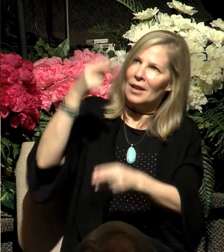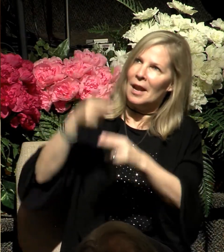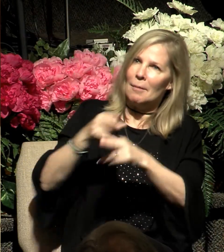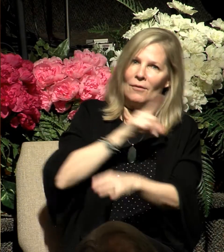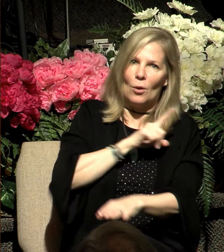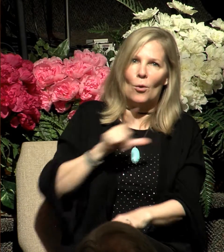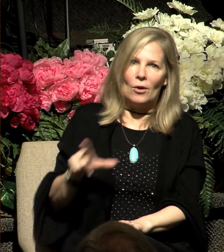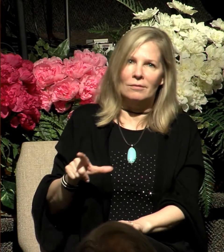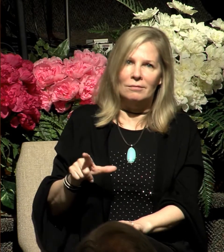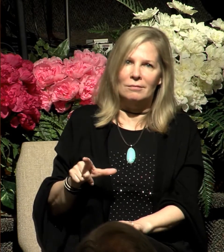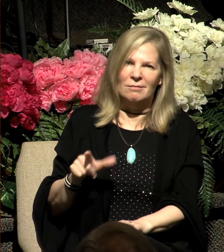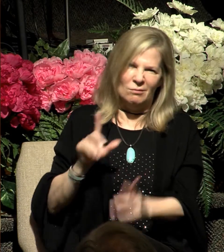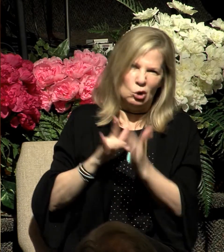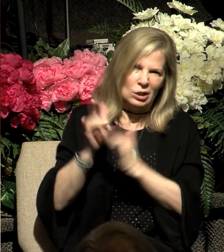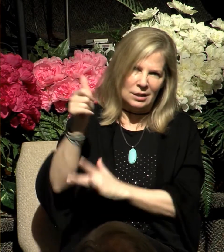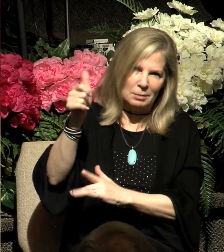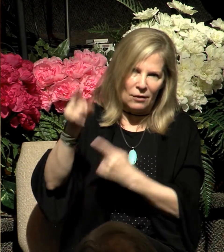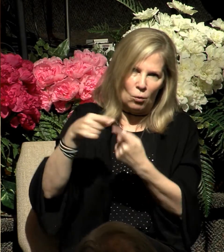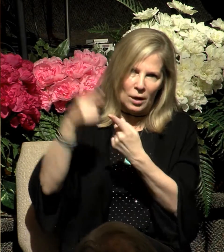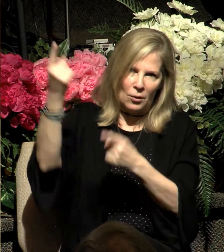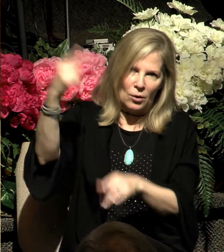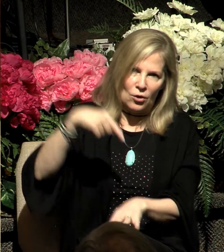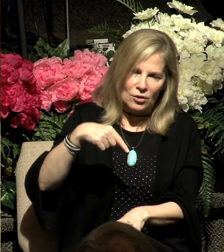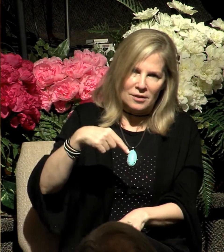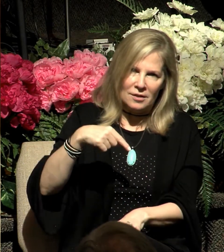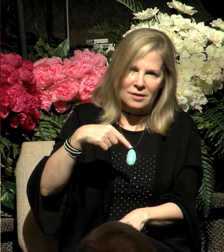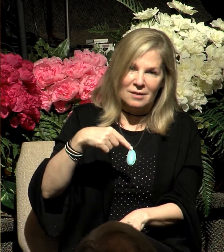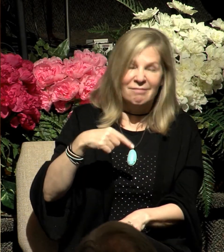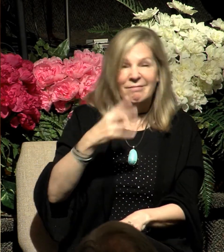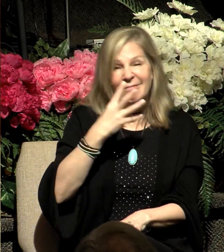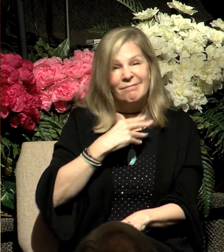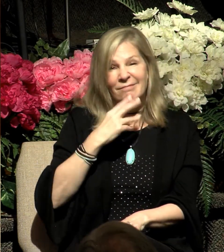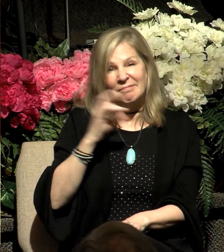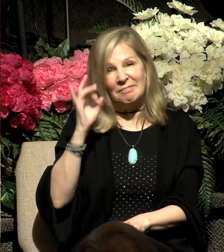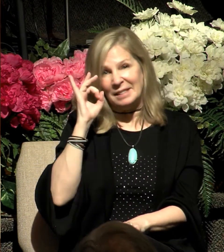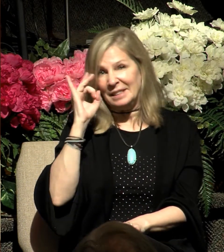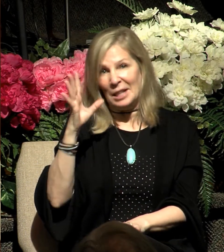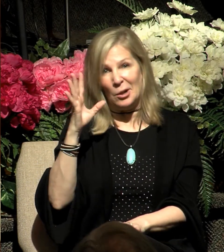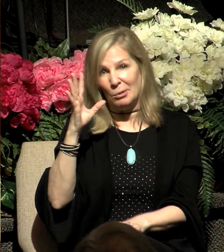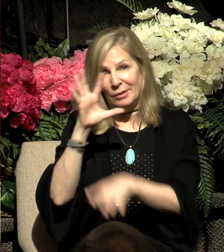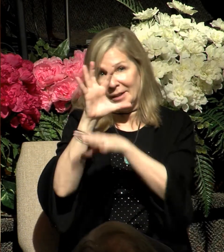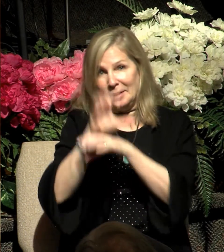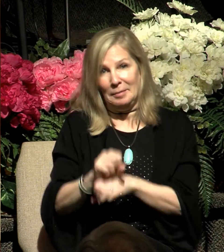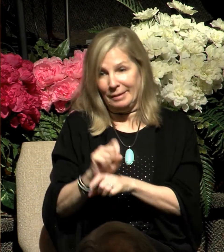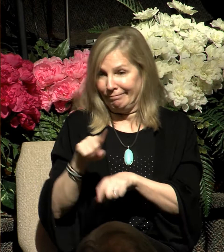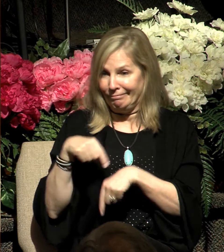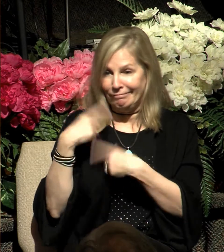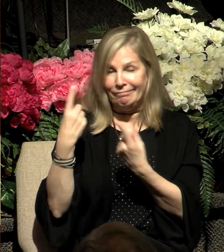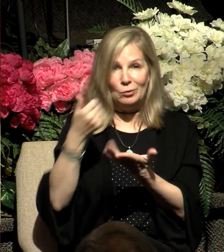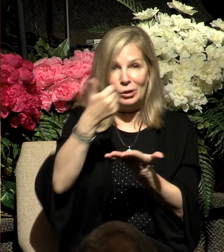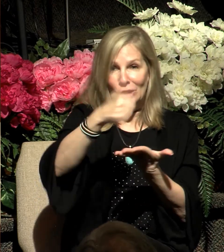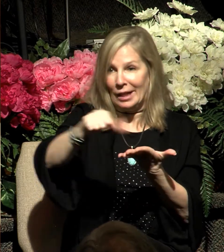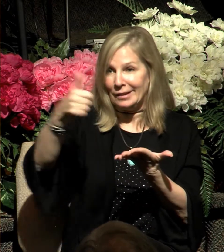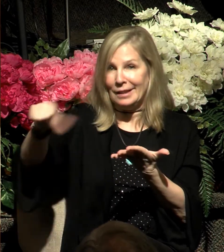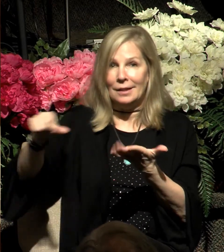of Israel reveals a terrible pattern of rejecting God's deliverers and spokesmen. Moses, the prophets,